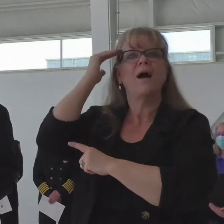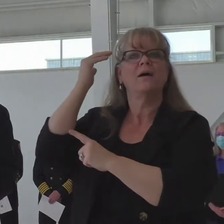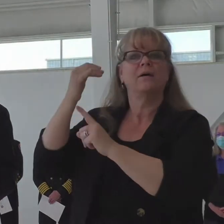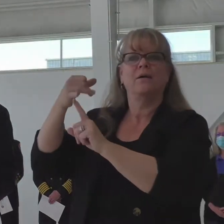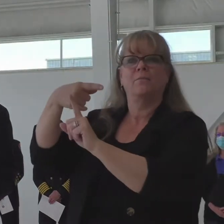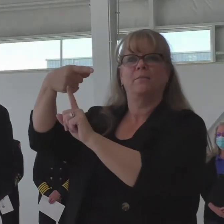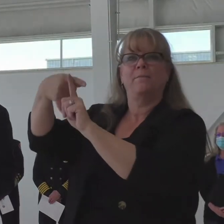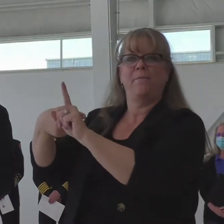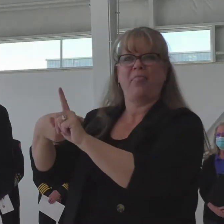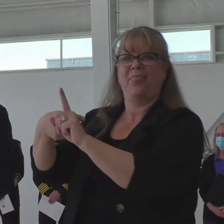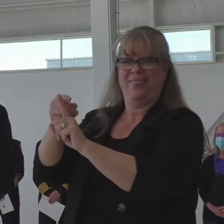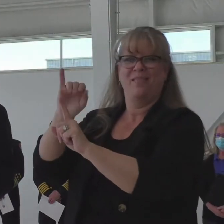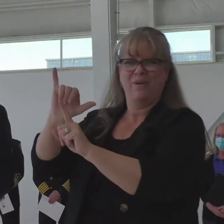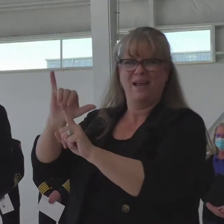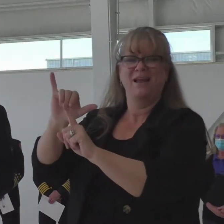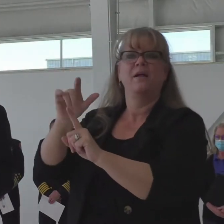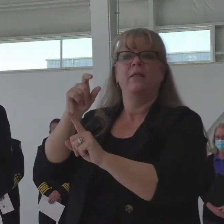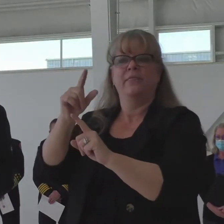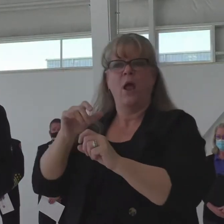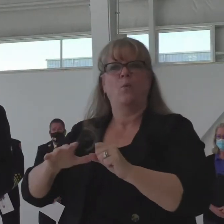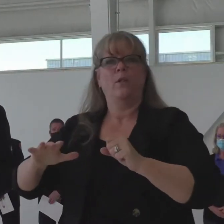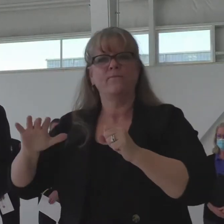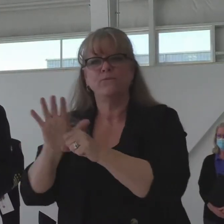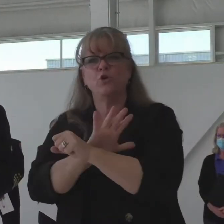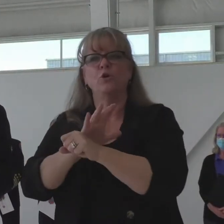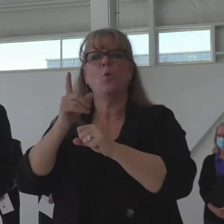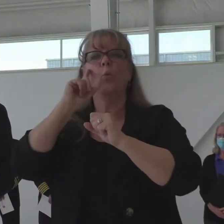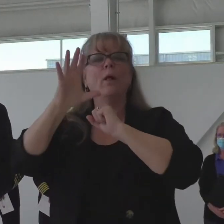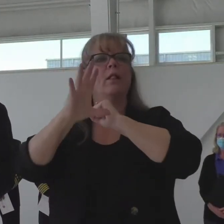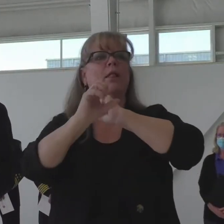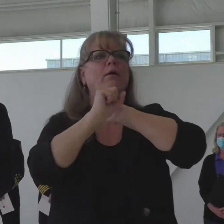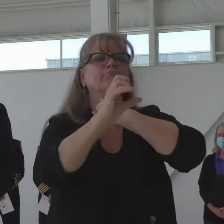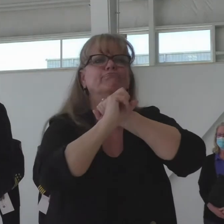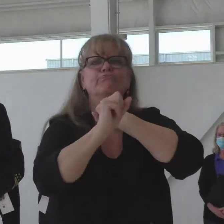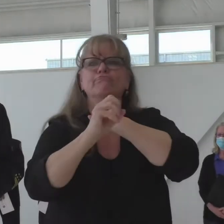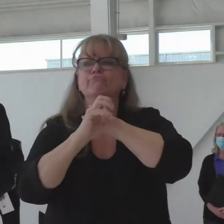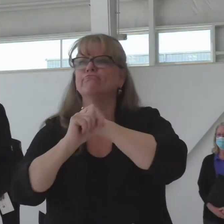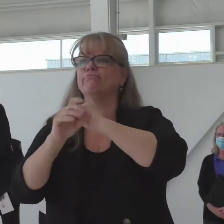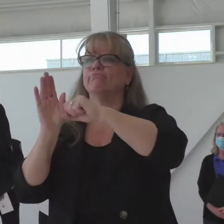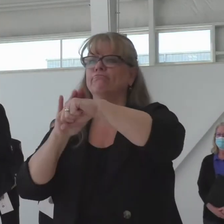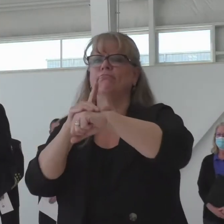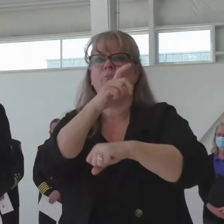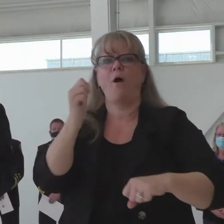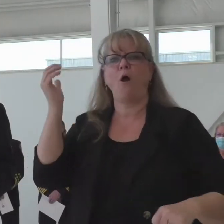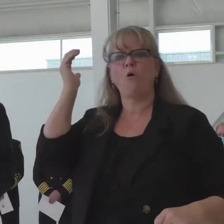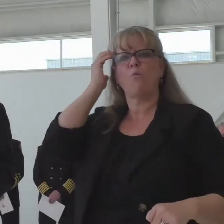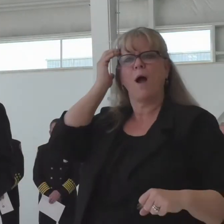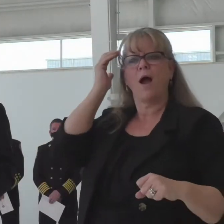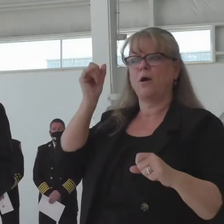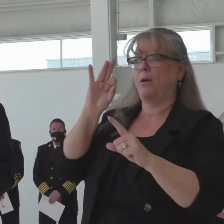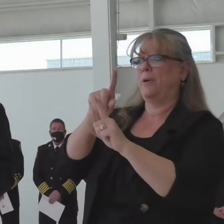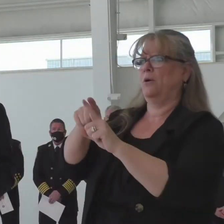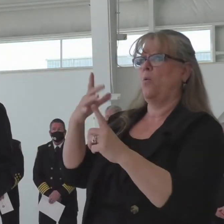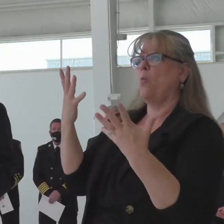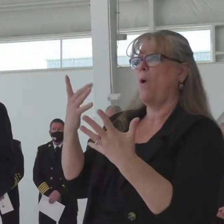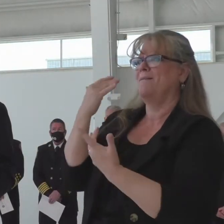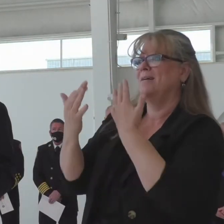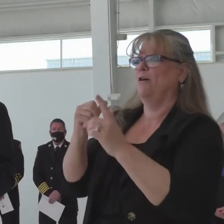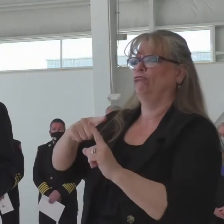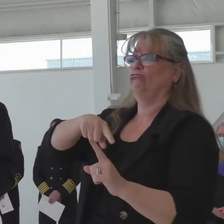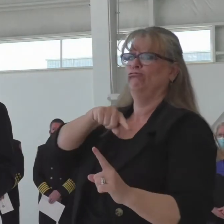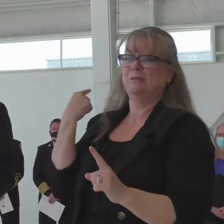online campaign to inform and educate Coloradans about wildfire risk. The steps that each and every one of us can take to reduce that risk.